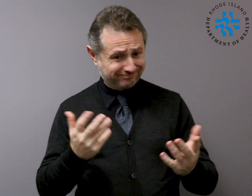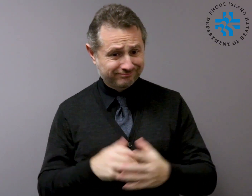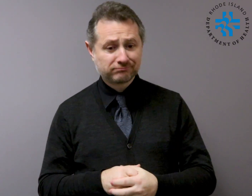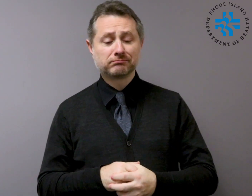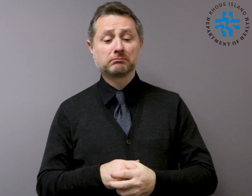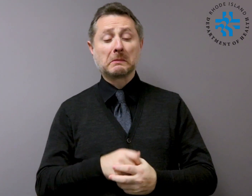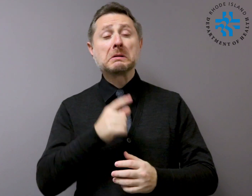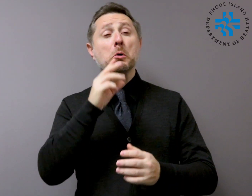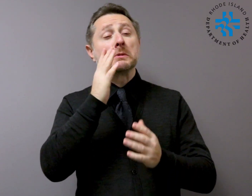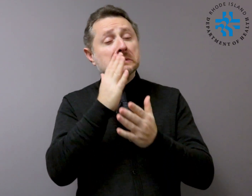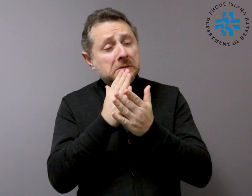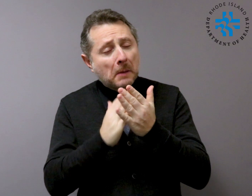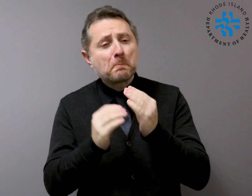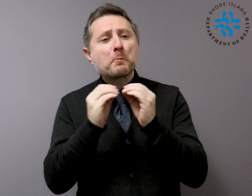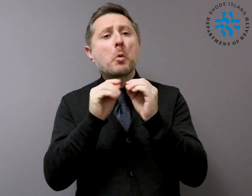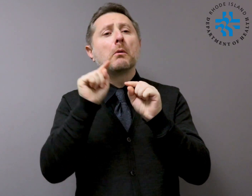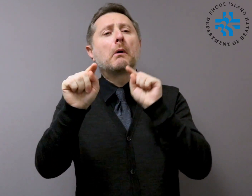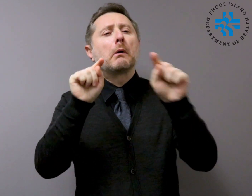more rarely the disease can be fatal.